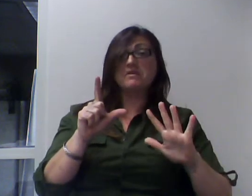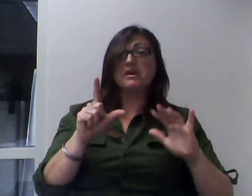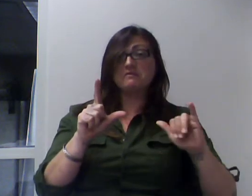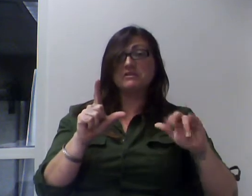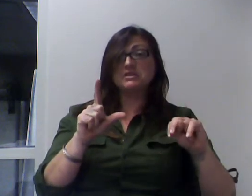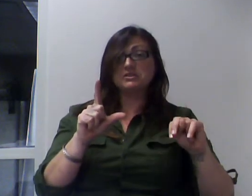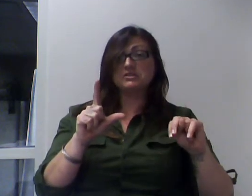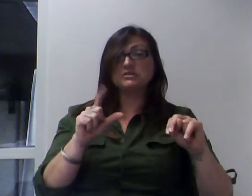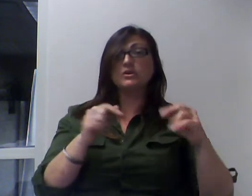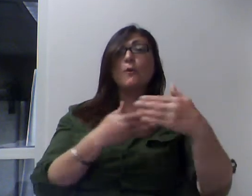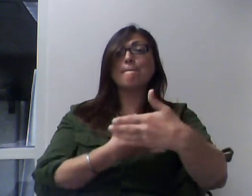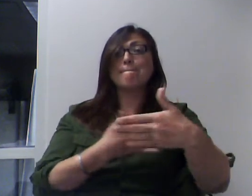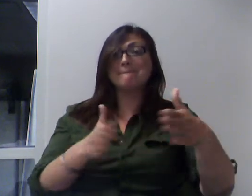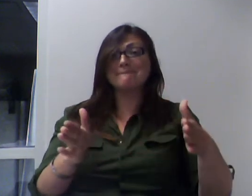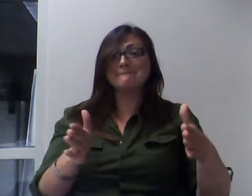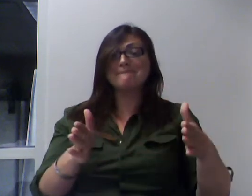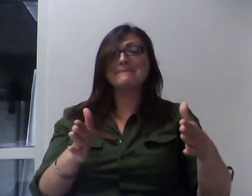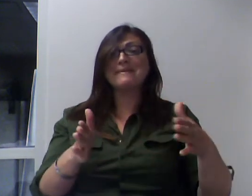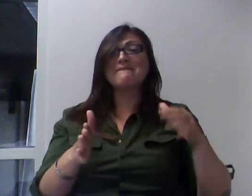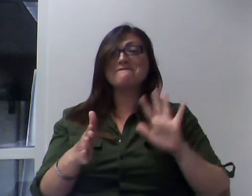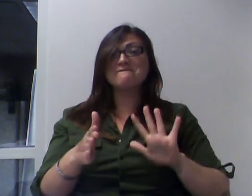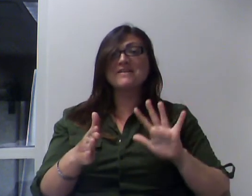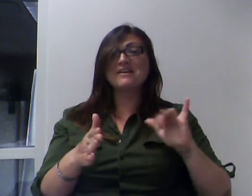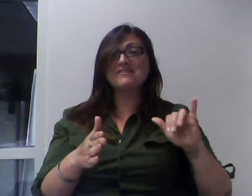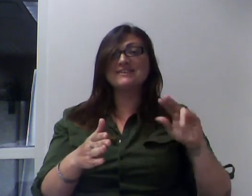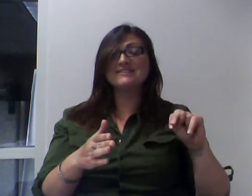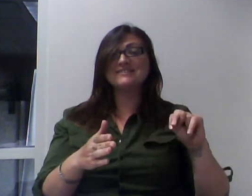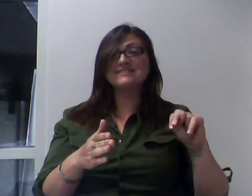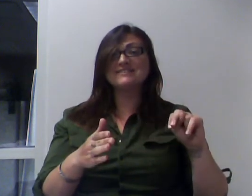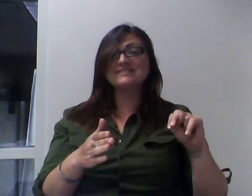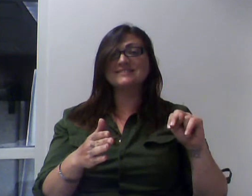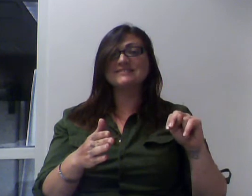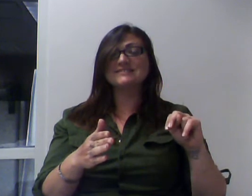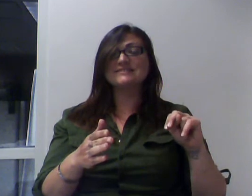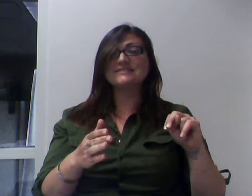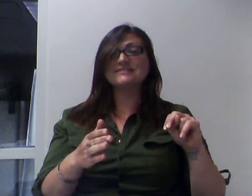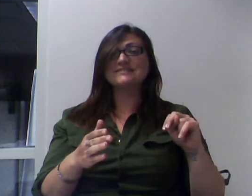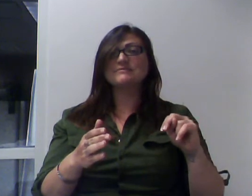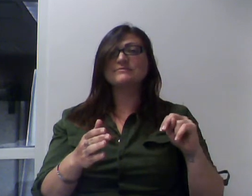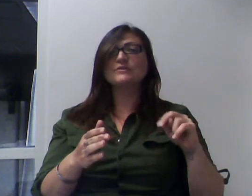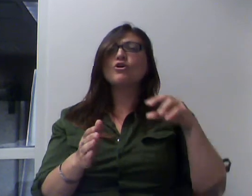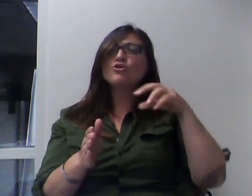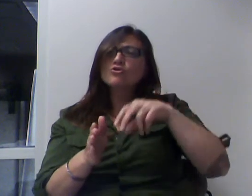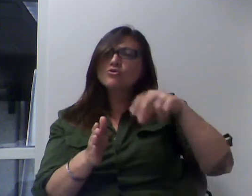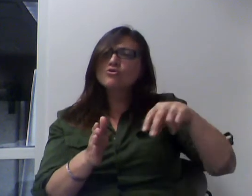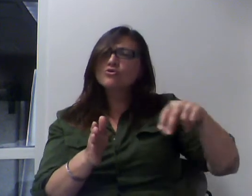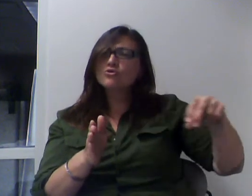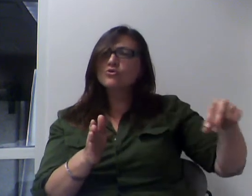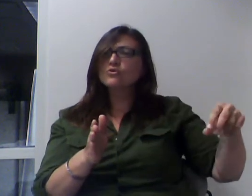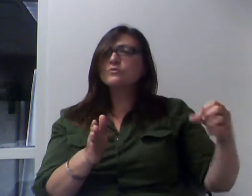if it were 5 inches, how many cubes 1 inch on the side would fit along the left side?